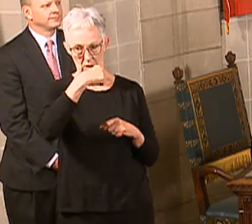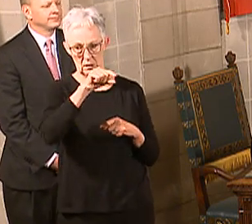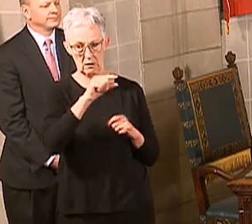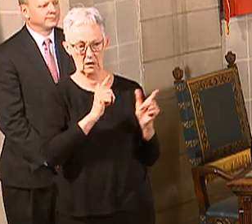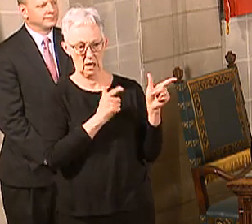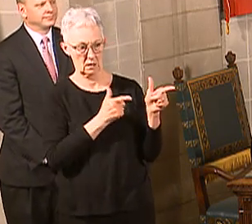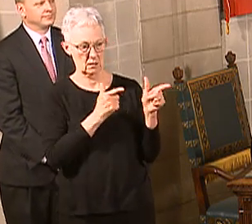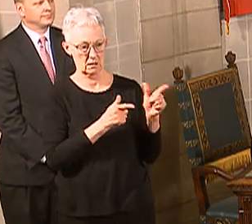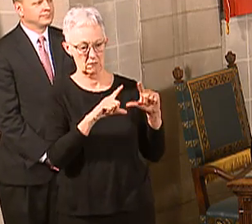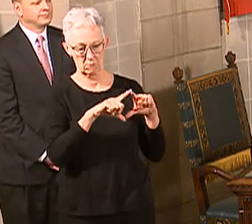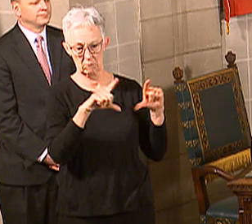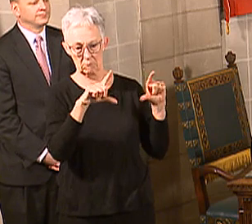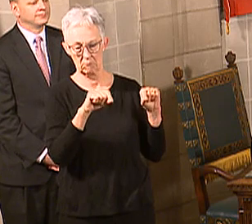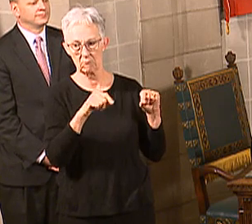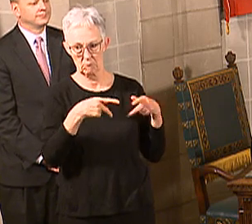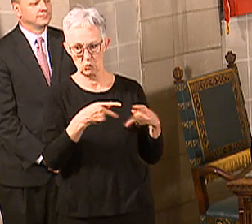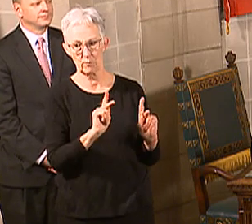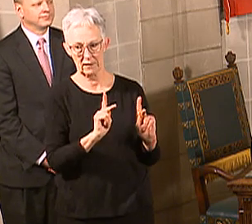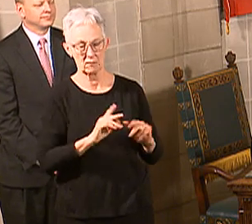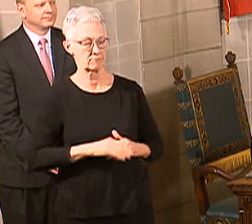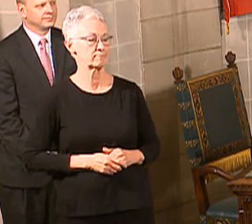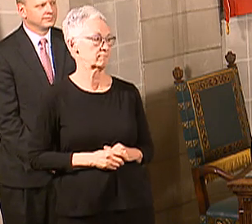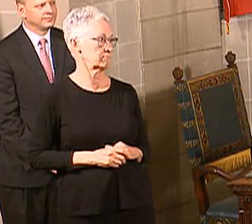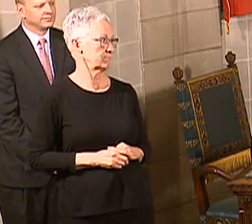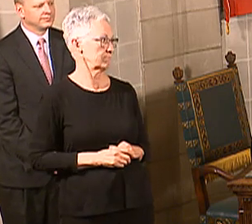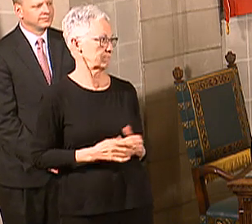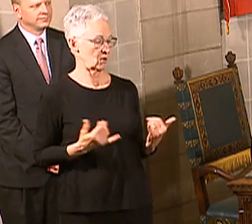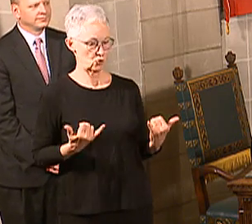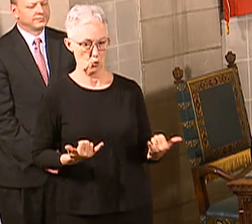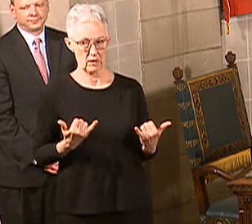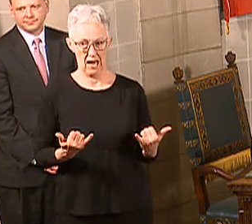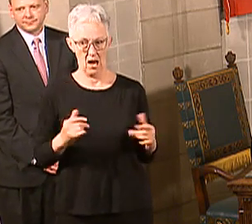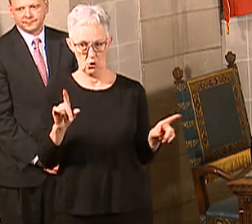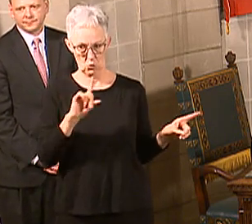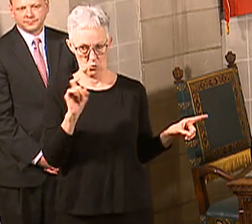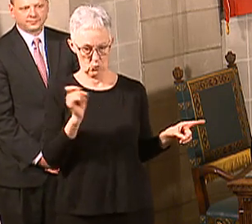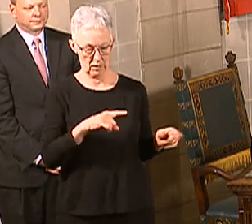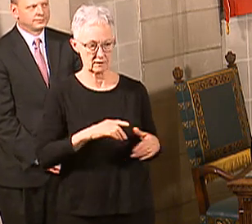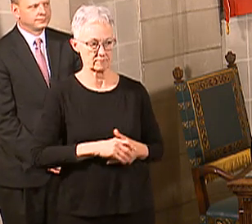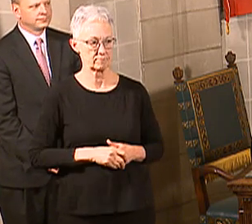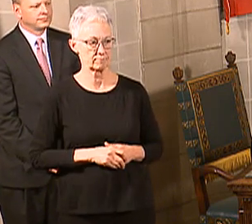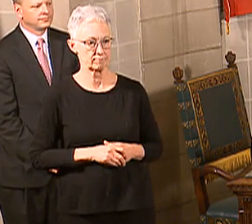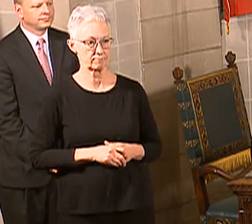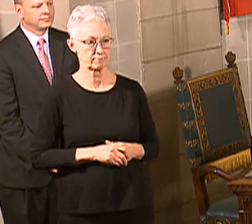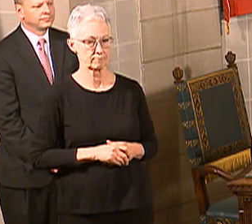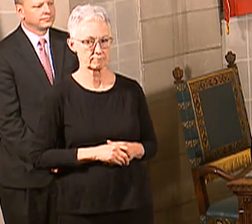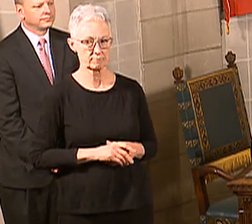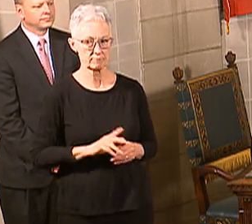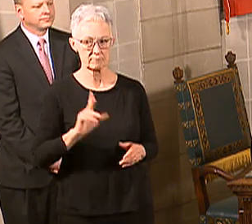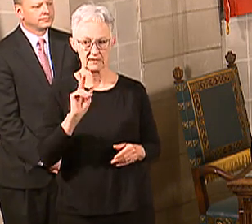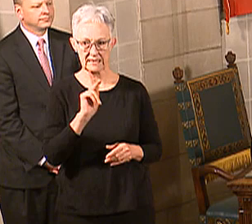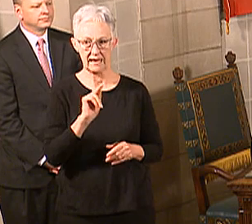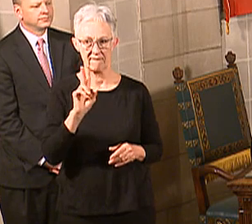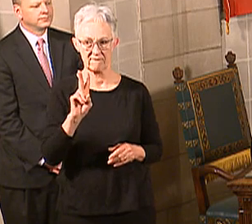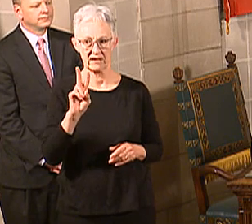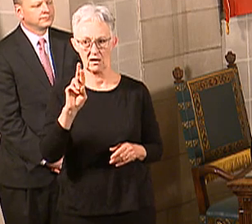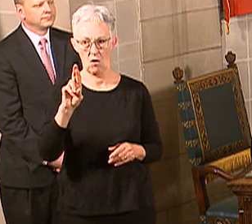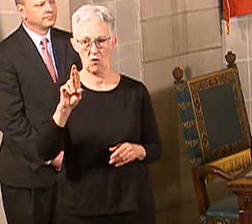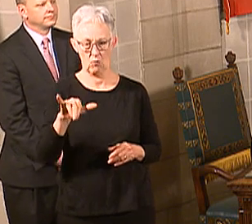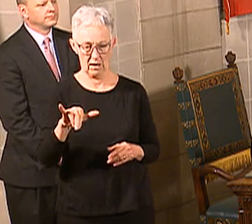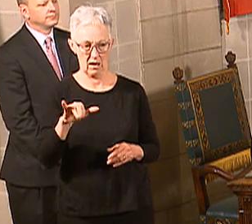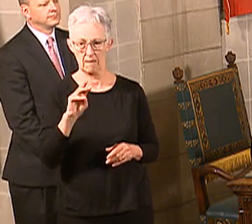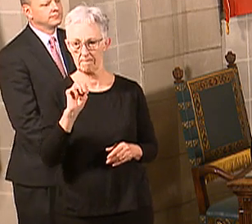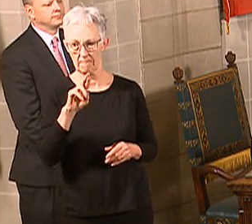have access to that. And so with that, I'm going to go ahead and get into the questions. So Andrew Lacey of KBRY asks,